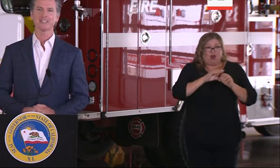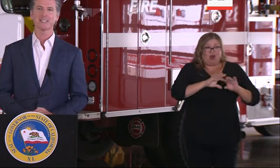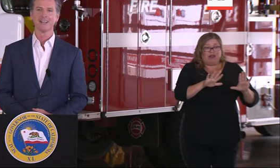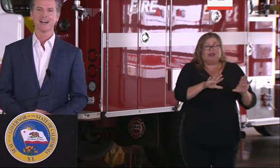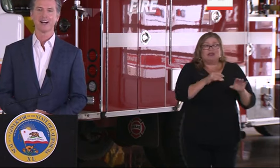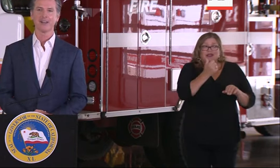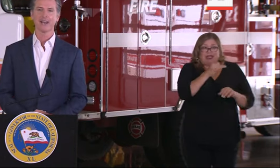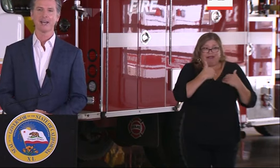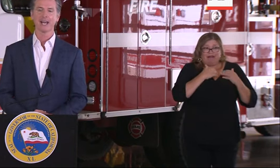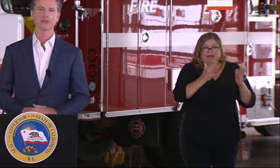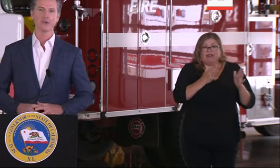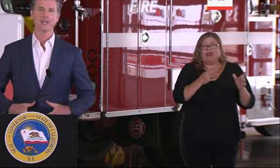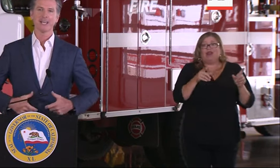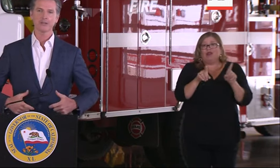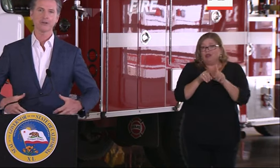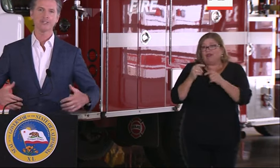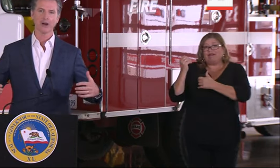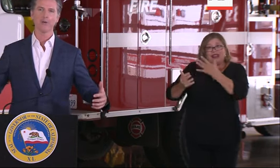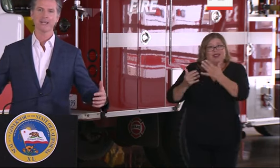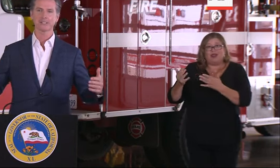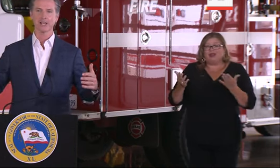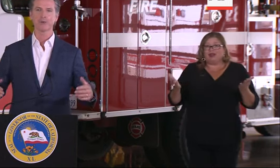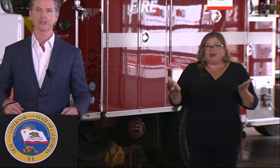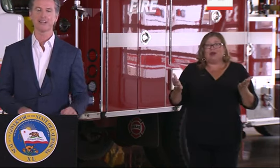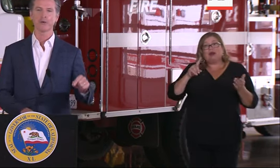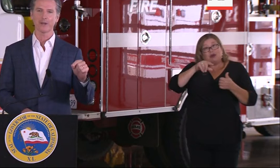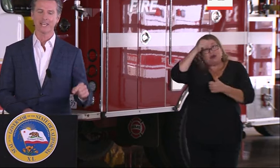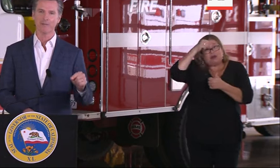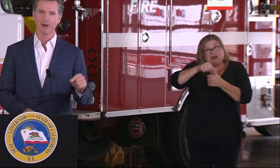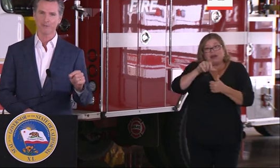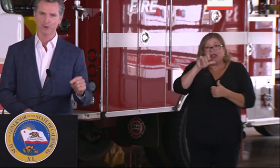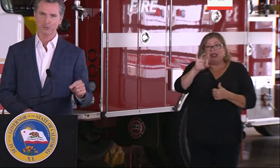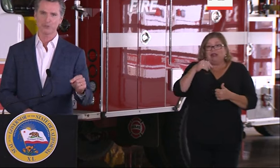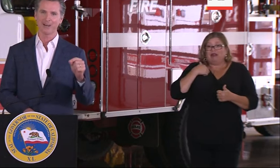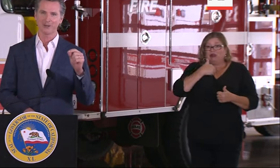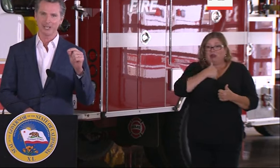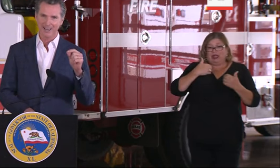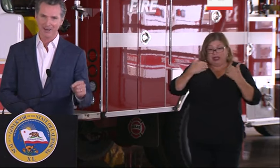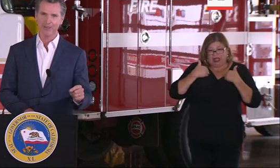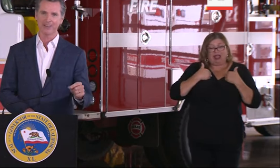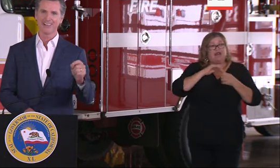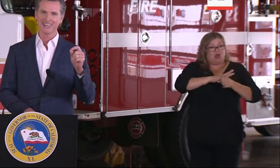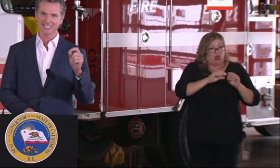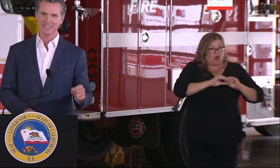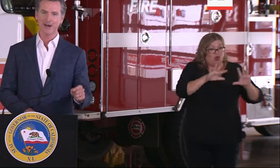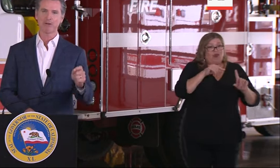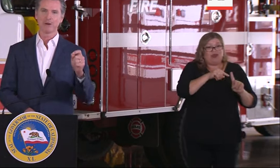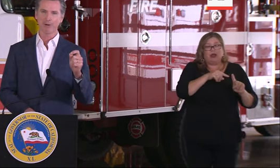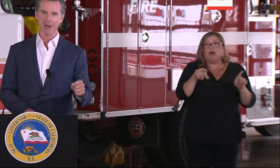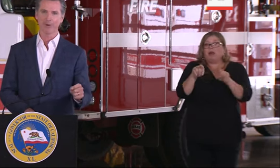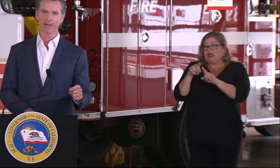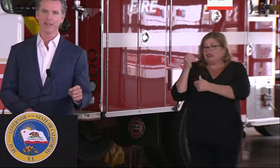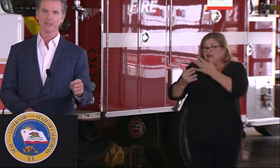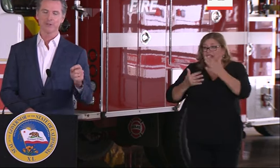cognizant that as we increase our ranks and personnel, that we keep our first responders healthy as a top